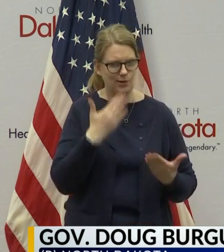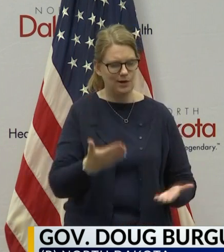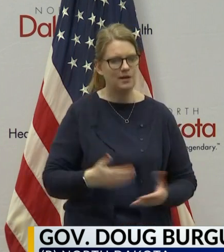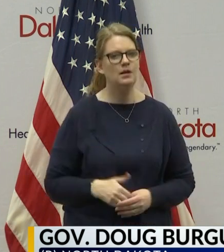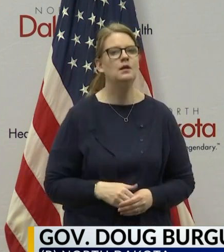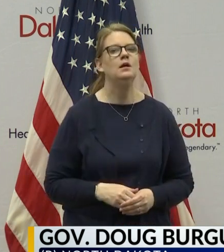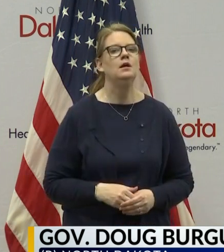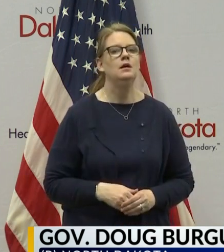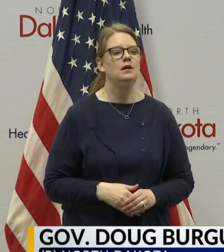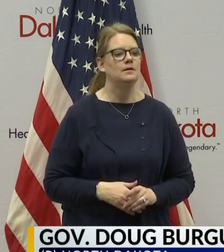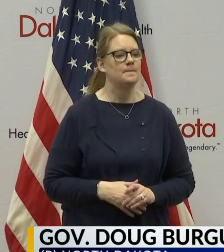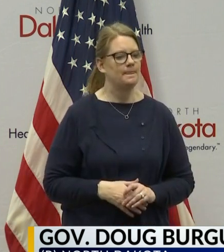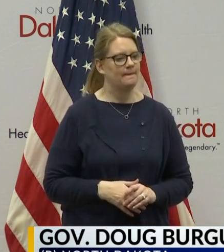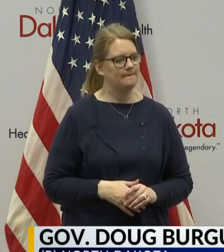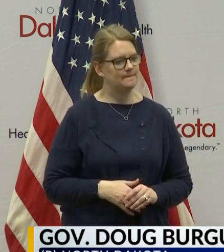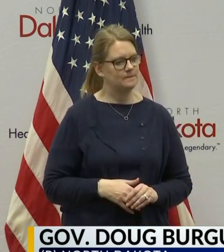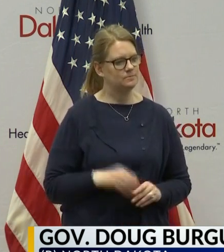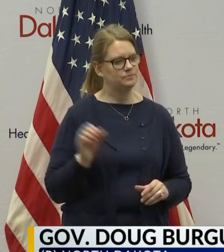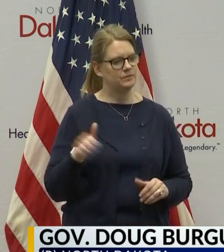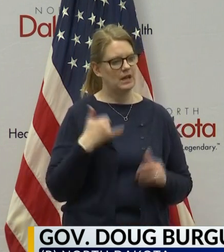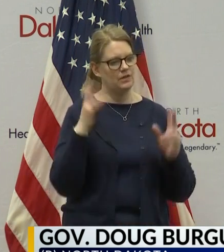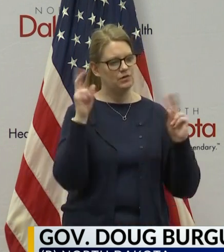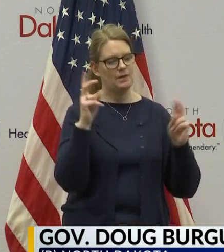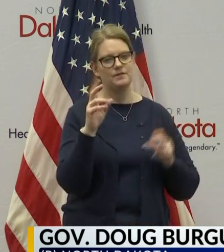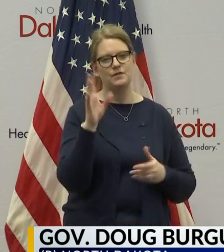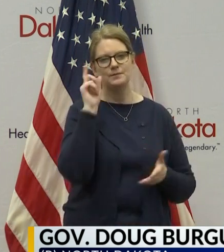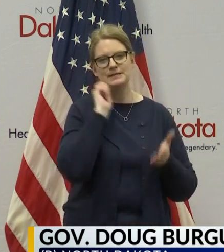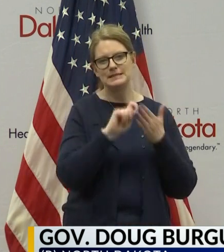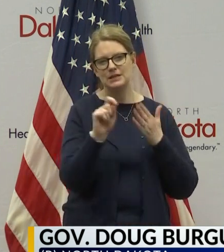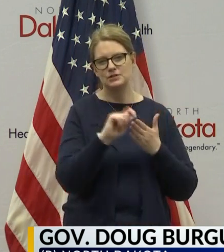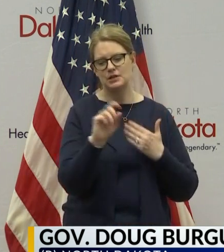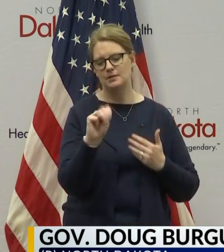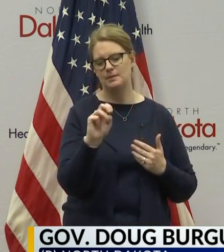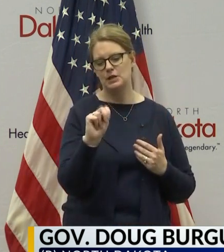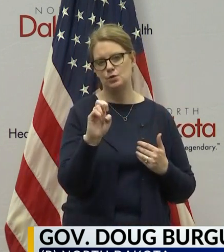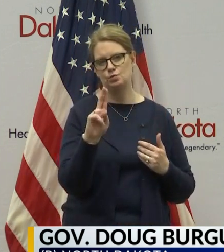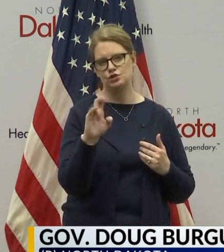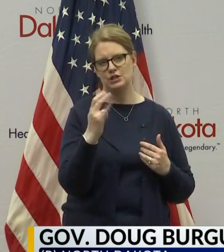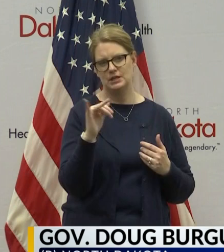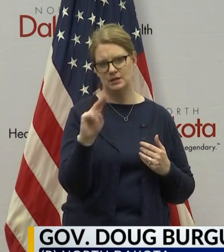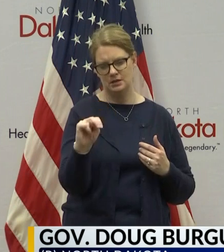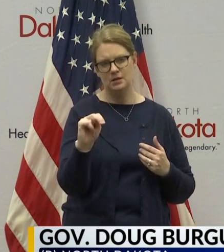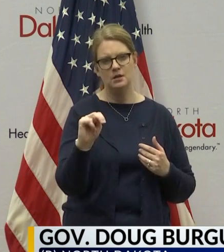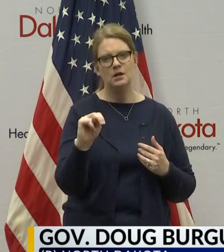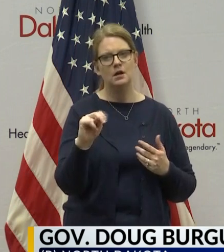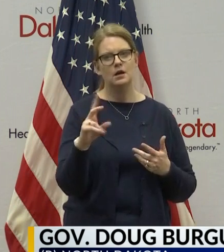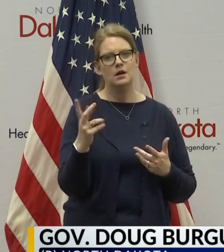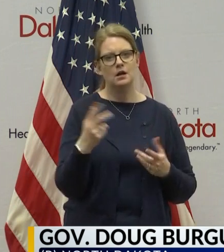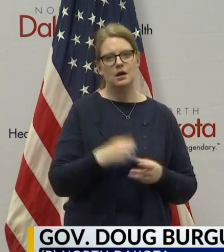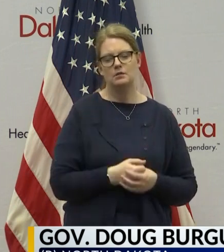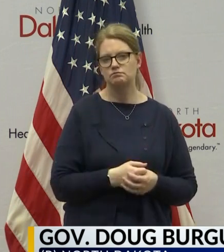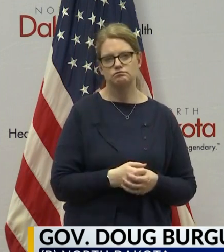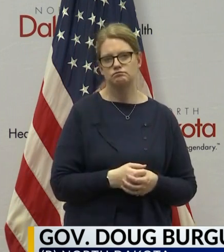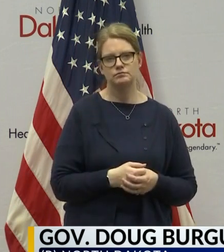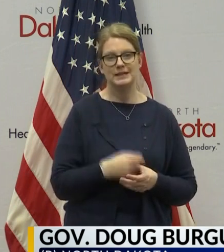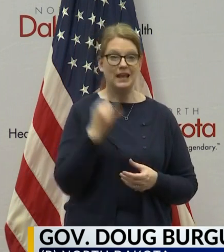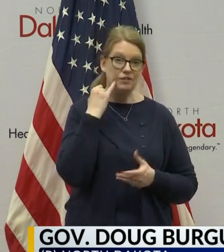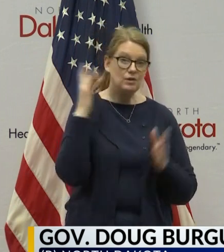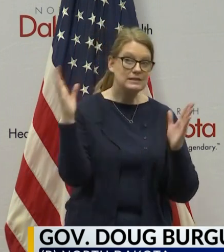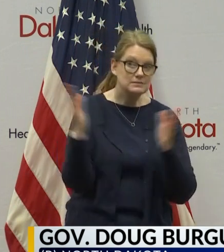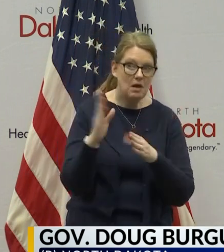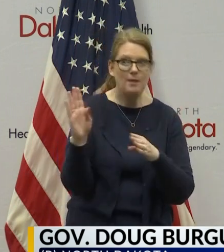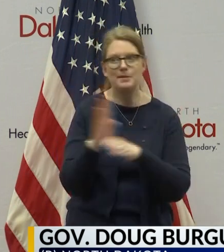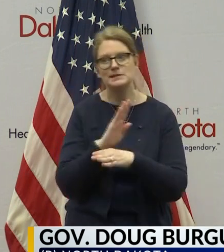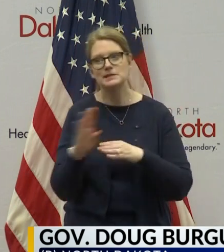The other topic from Secretary Mnuchin, again, I would encourage everybody out there, if you're a small business,